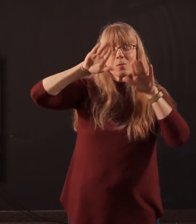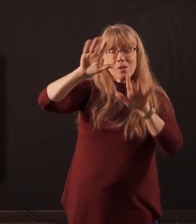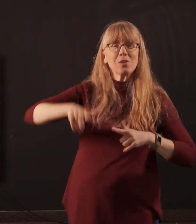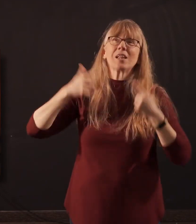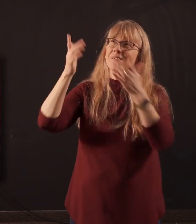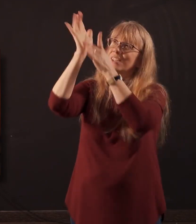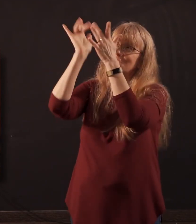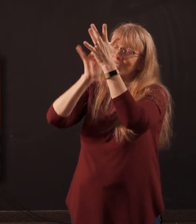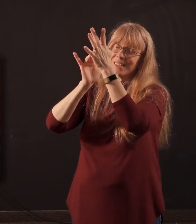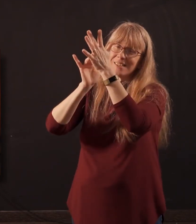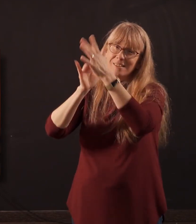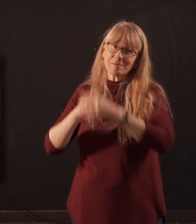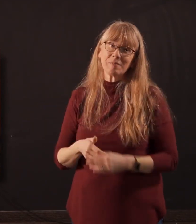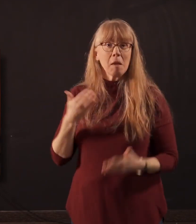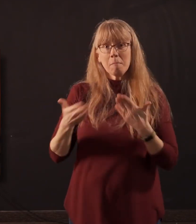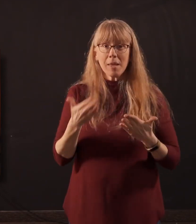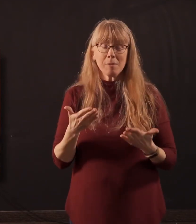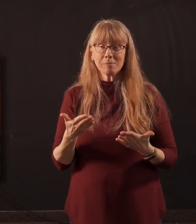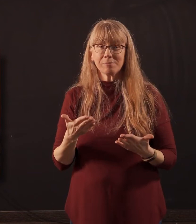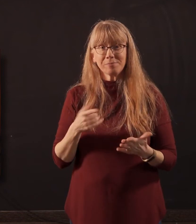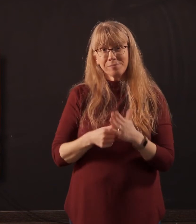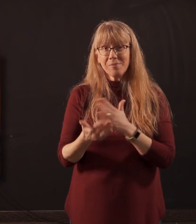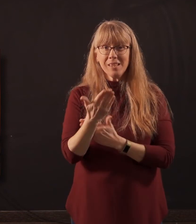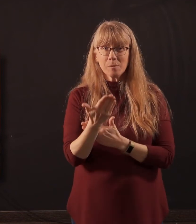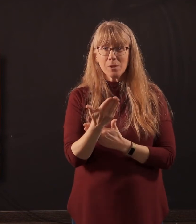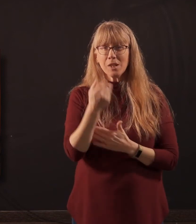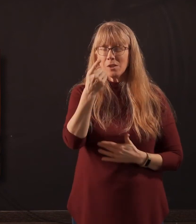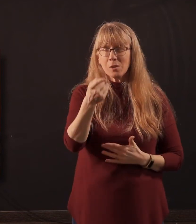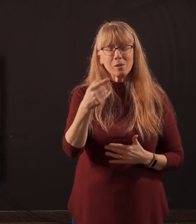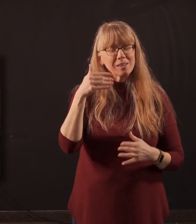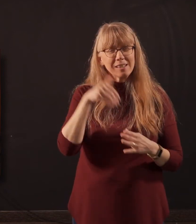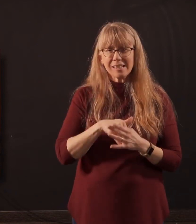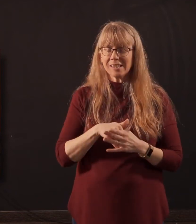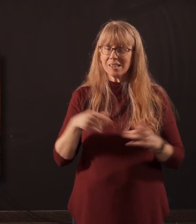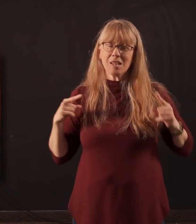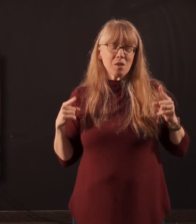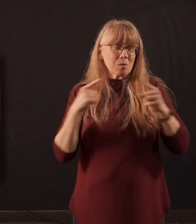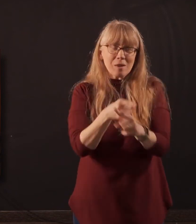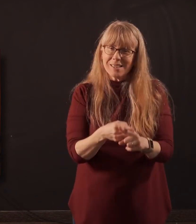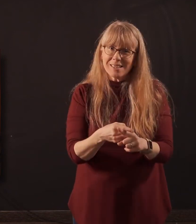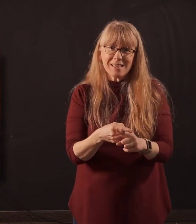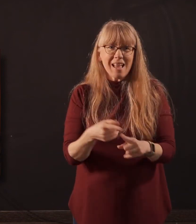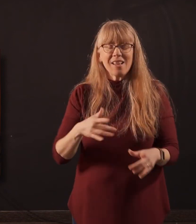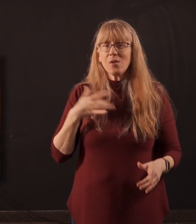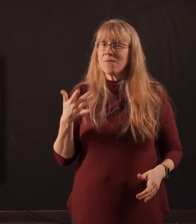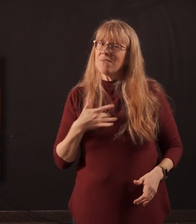Jesus. Or maybe this morning, you are just in crisis, and you feel as though you have been beaten